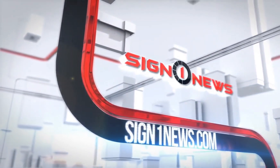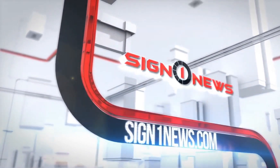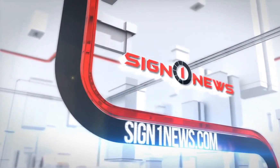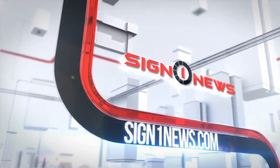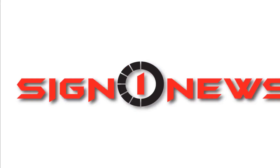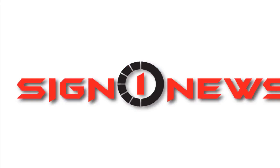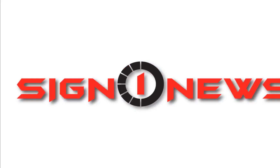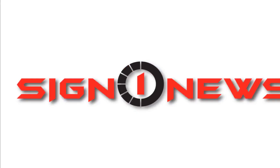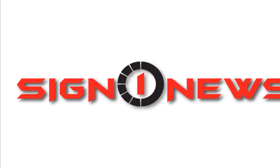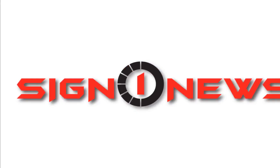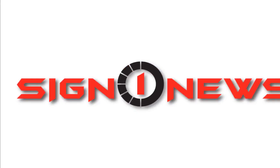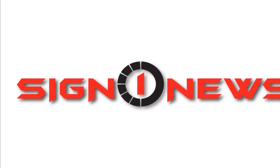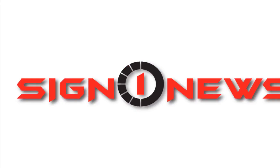And you can the Sign One Store Play One we next next have sent my audience to me the App Store. Let's next you for application.